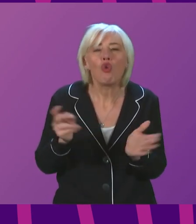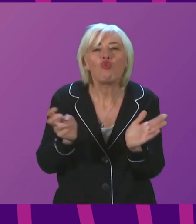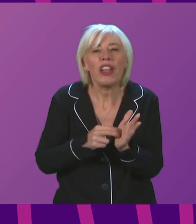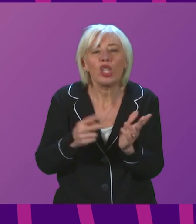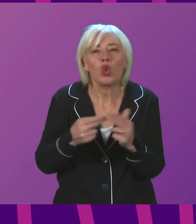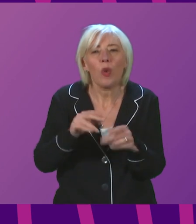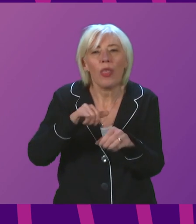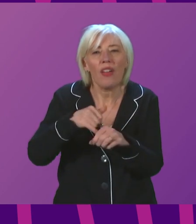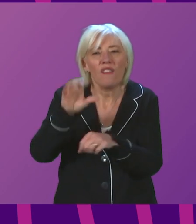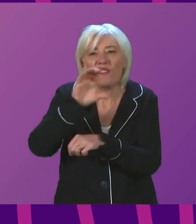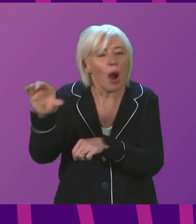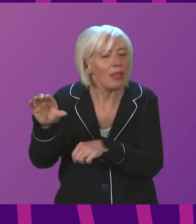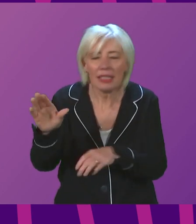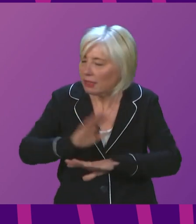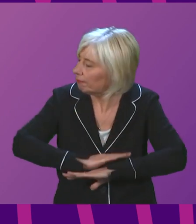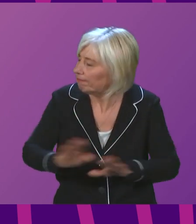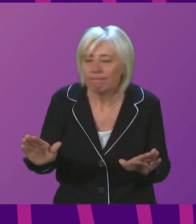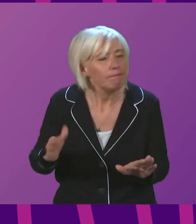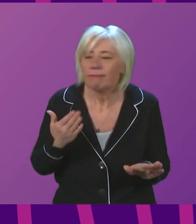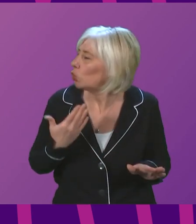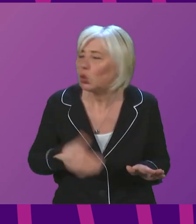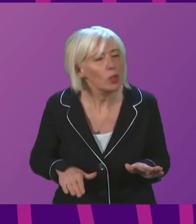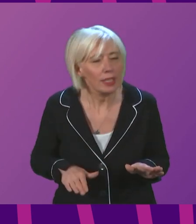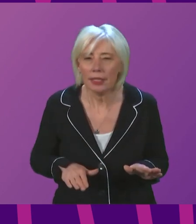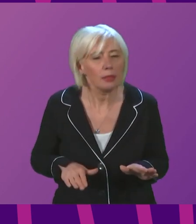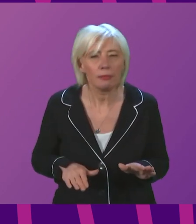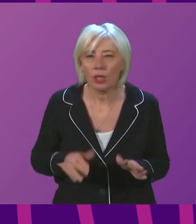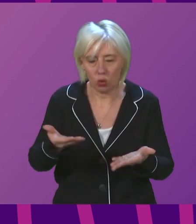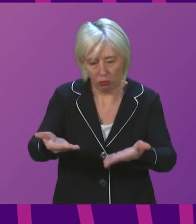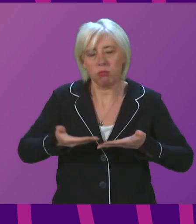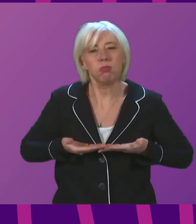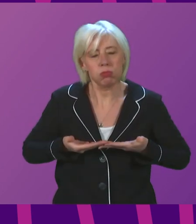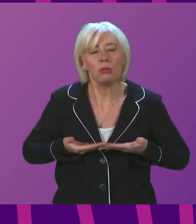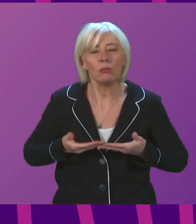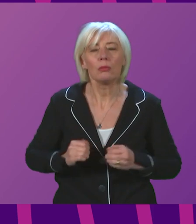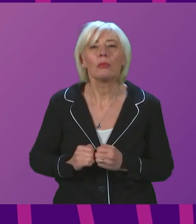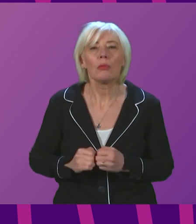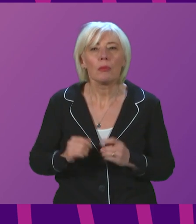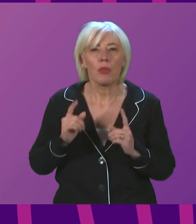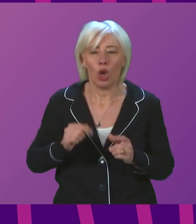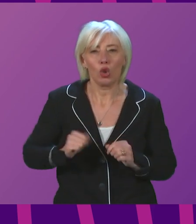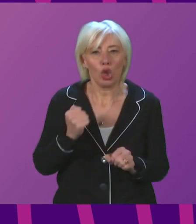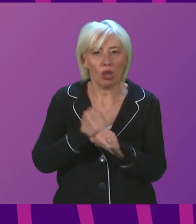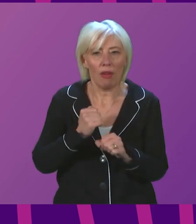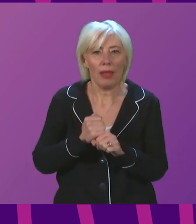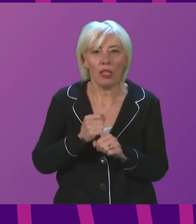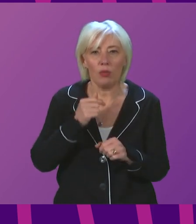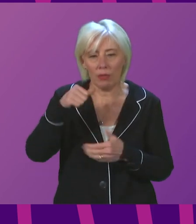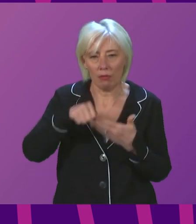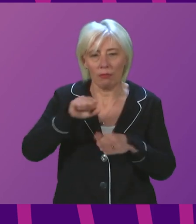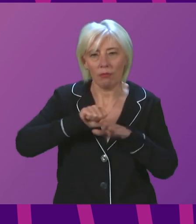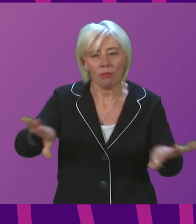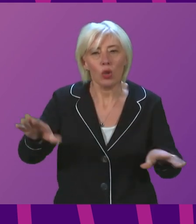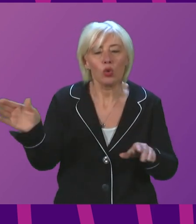registered for any form of community pharmacy services in order to obtain one from a local pharmacy. The Scottish Government wrote to the Community